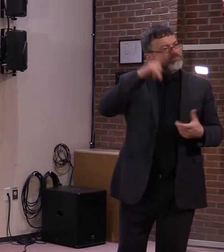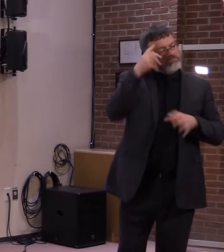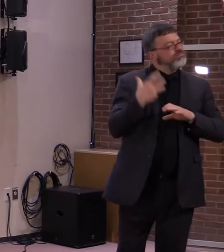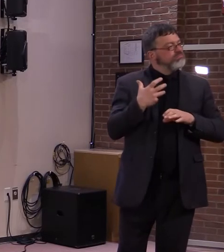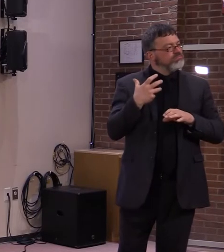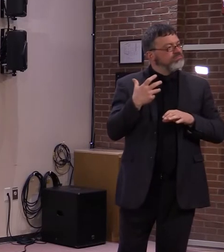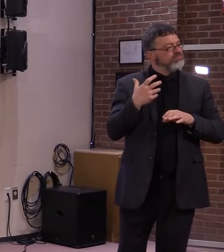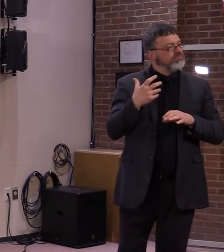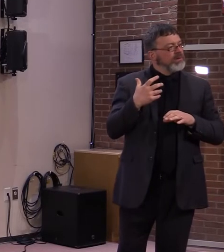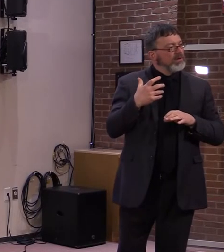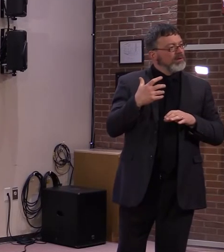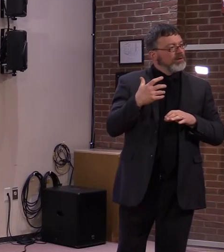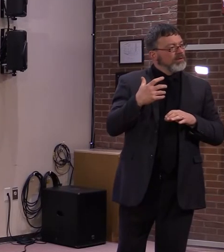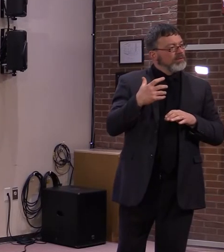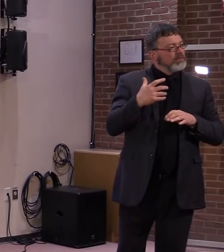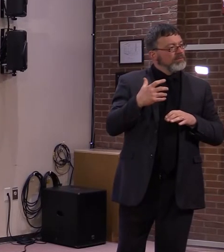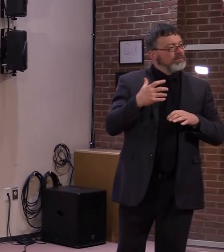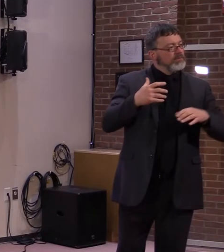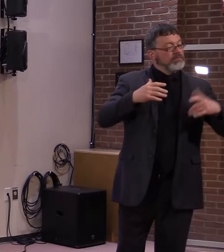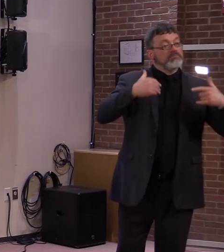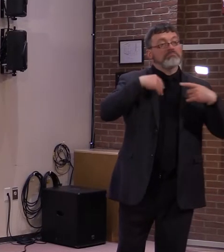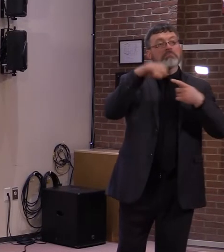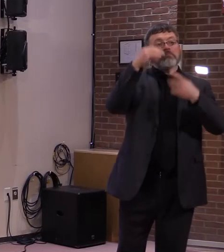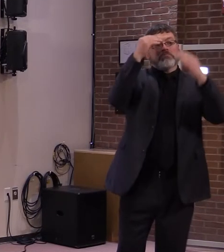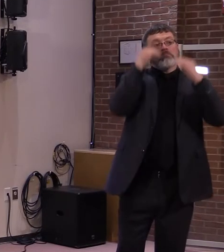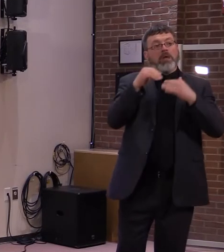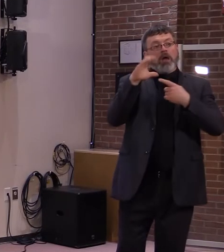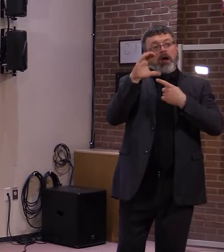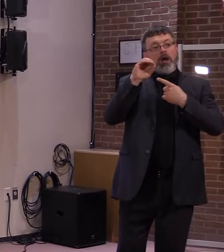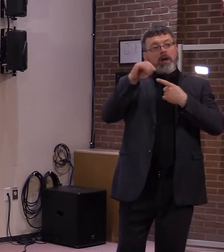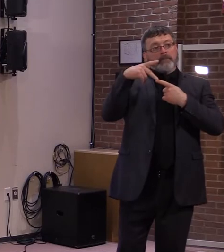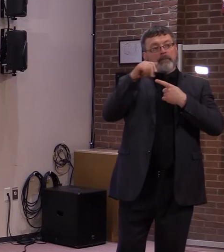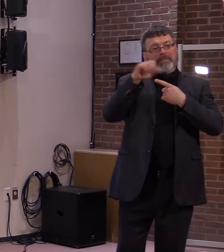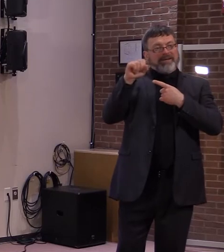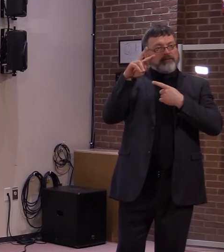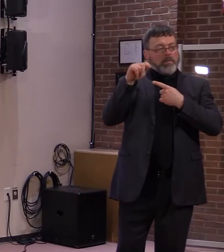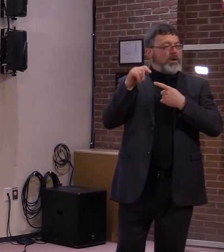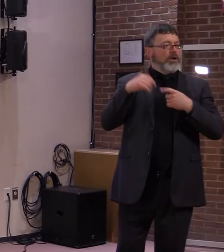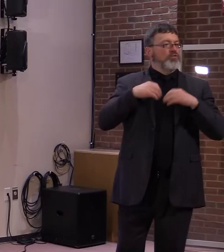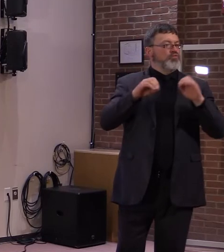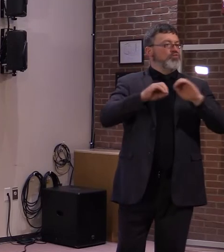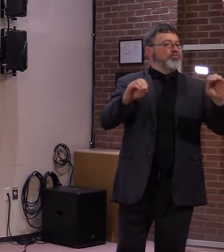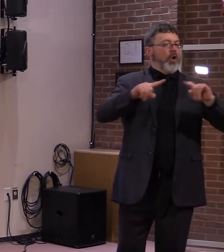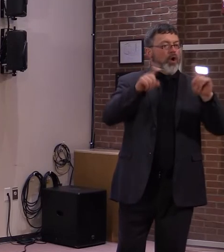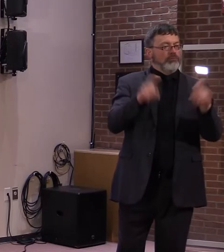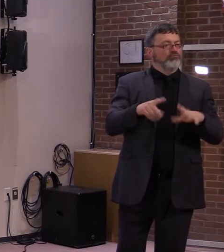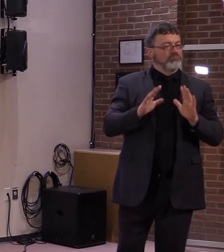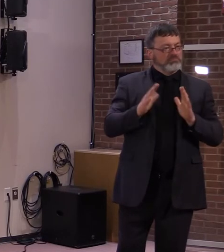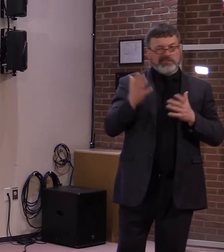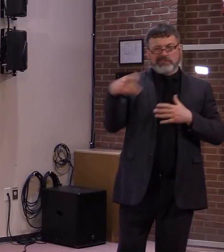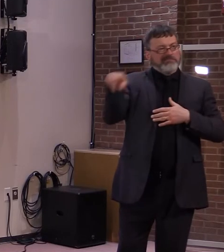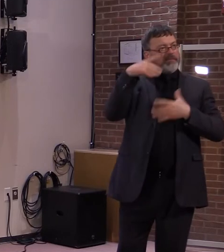No questions today. Thank you. Thank you, Tom. Ed Barber. Newport Daily Express.